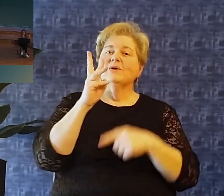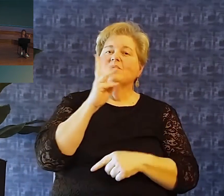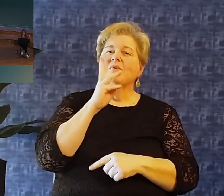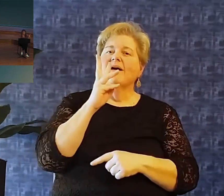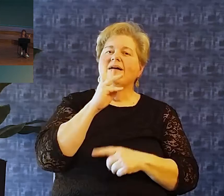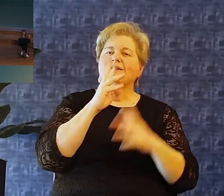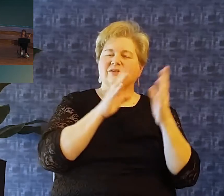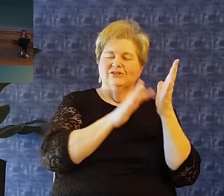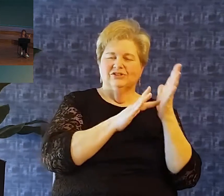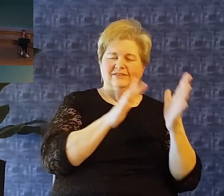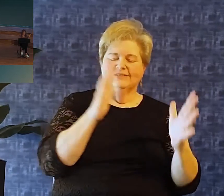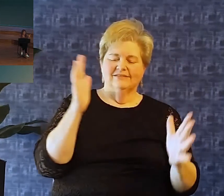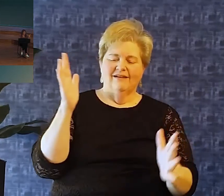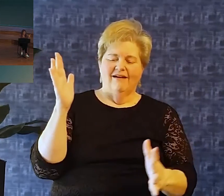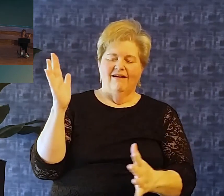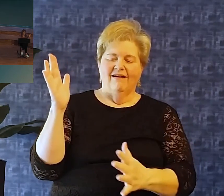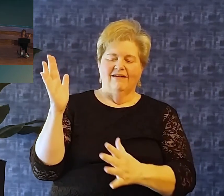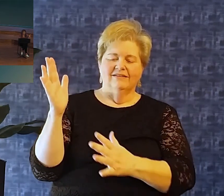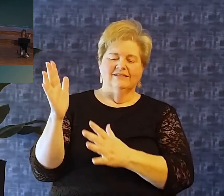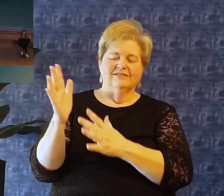in these living waters